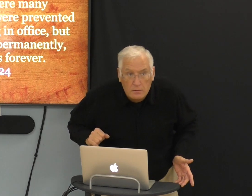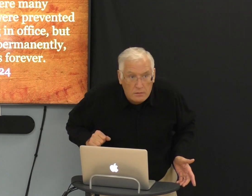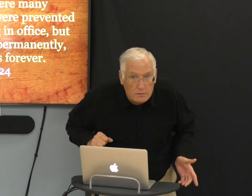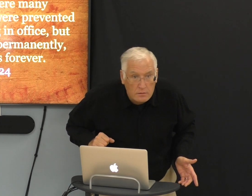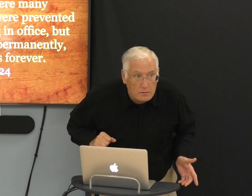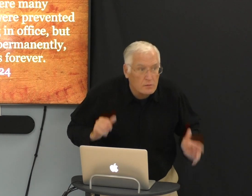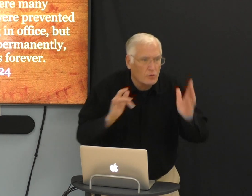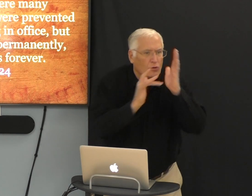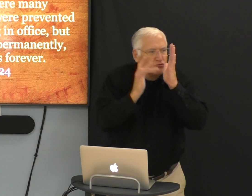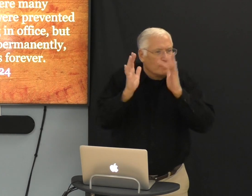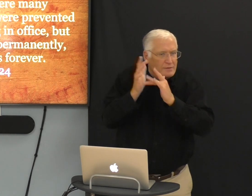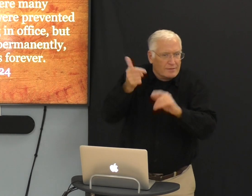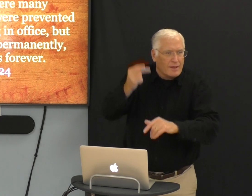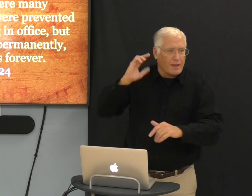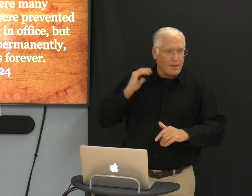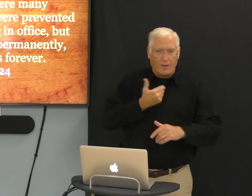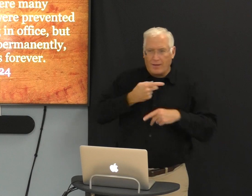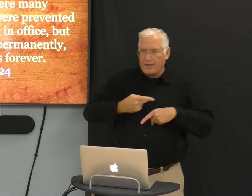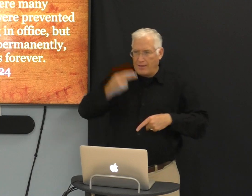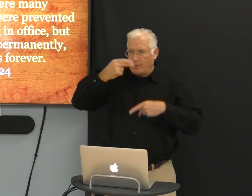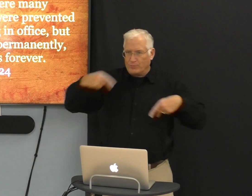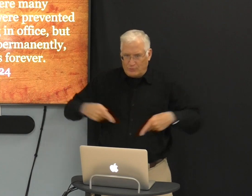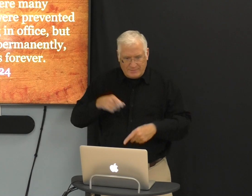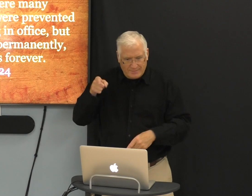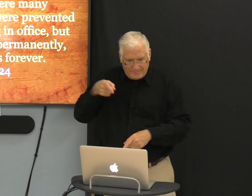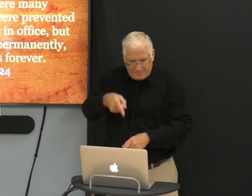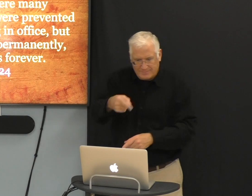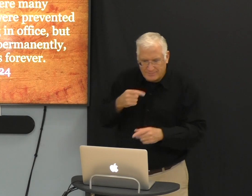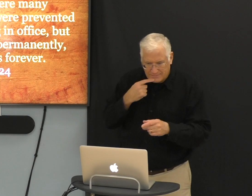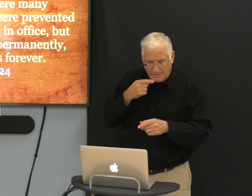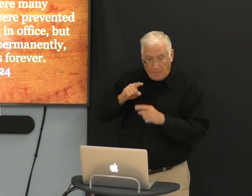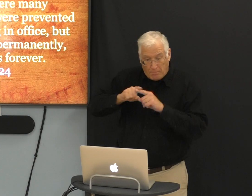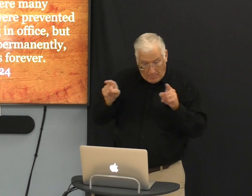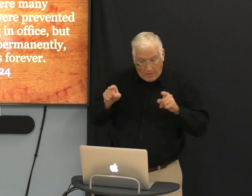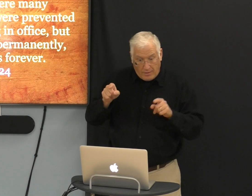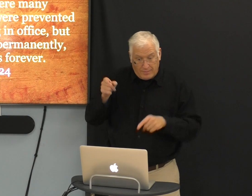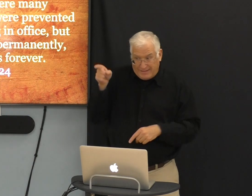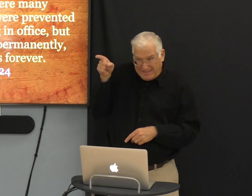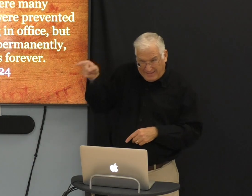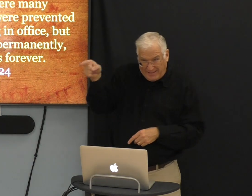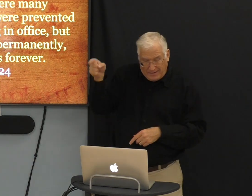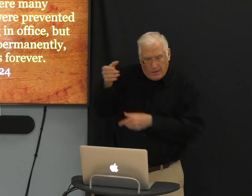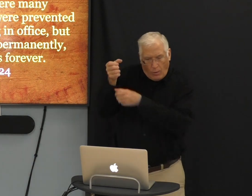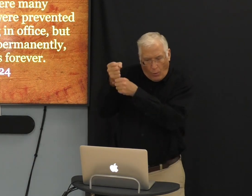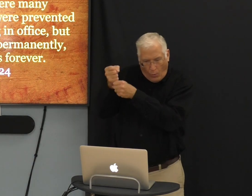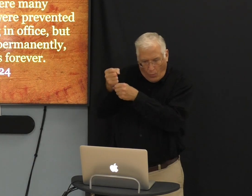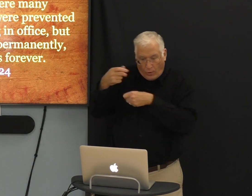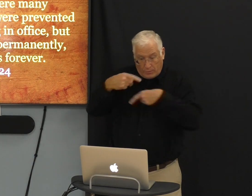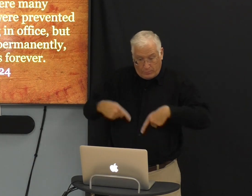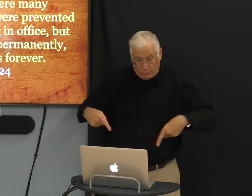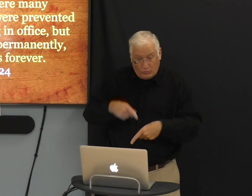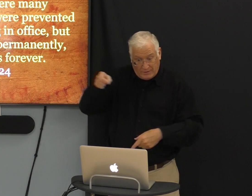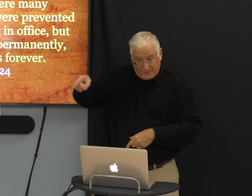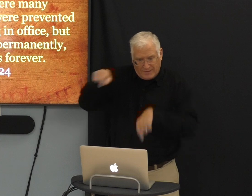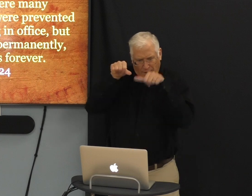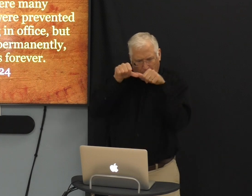was successful in defeating death. So Jesus is our high priest. His priesthood